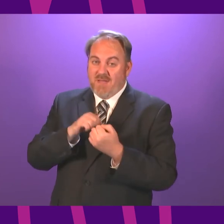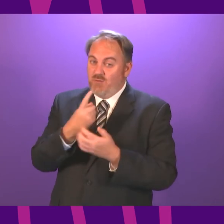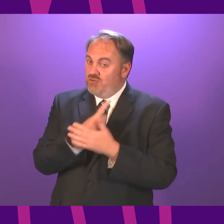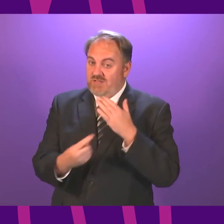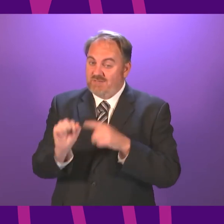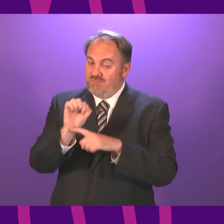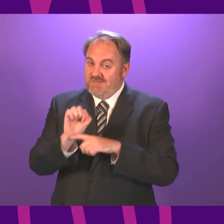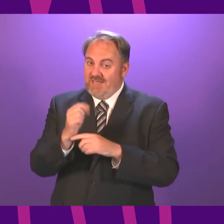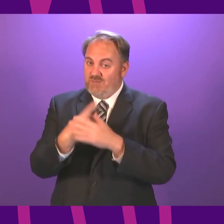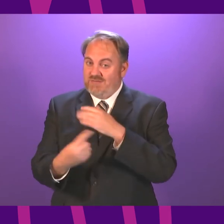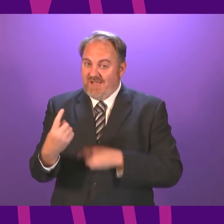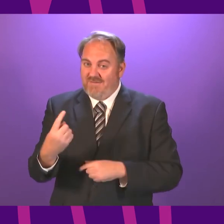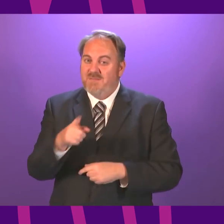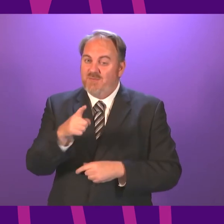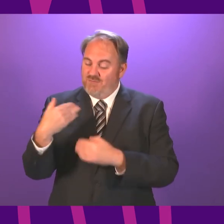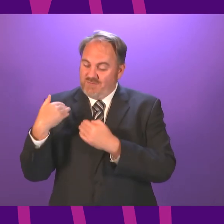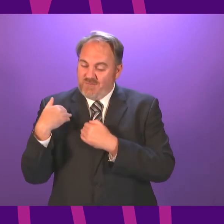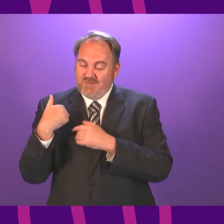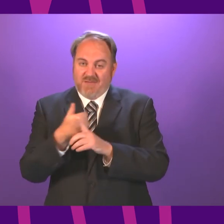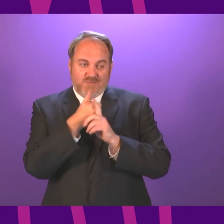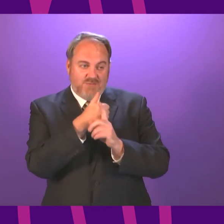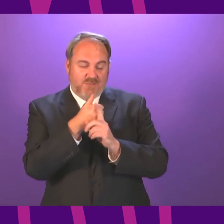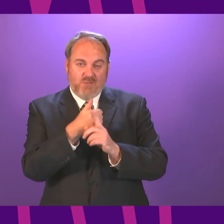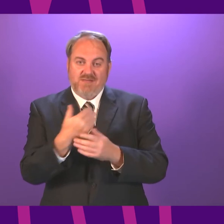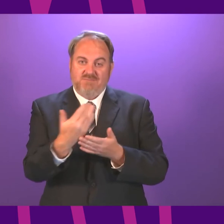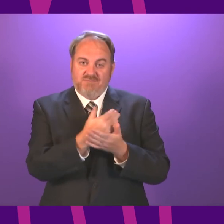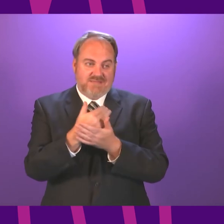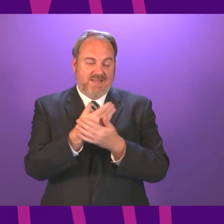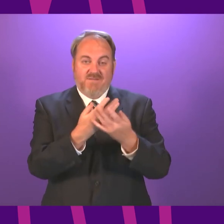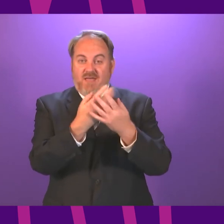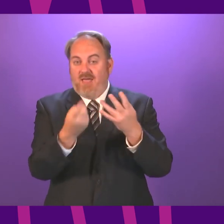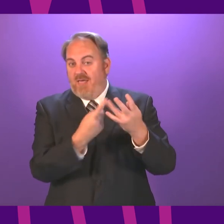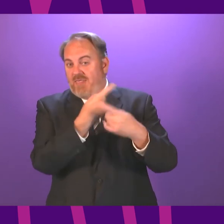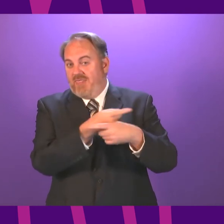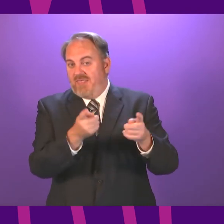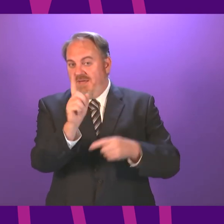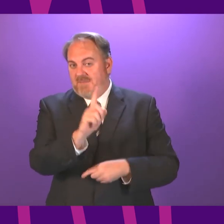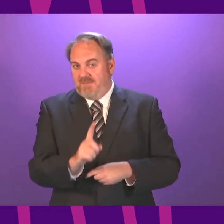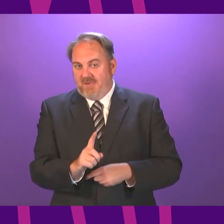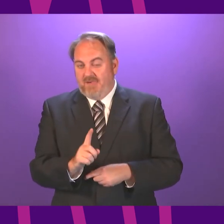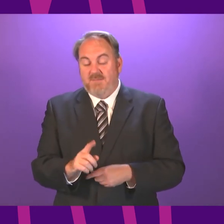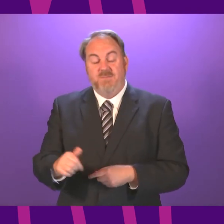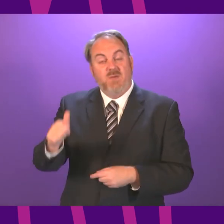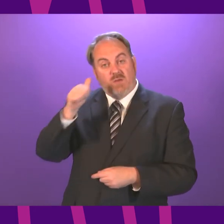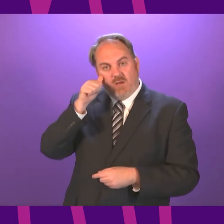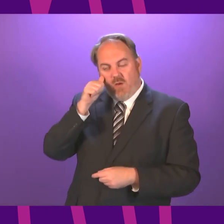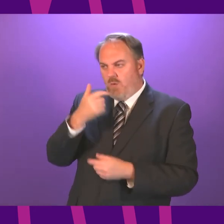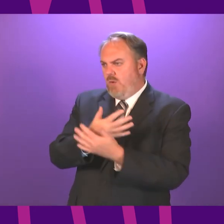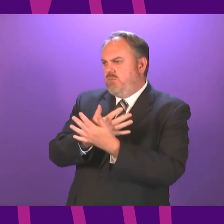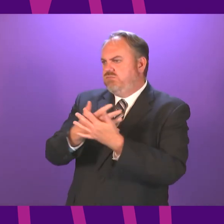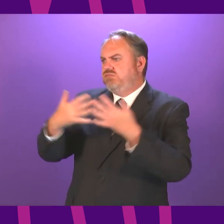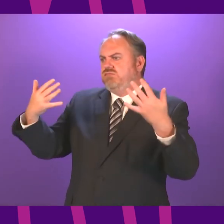collective civic duty we owe to each other, please come forward for the vaccine. We've seen extraordinarily high uptakes so far.